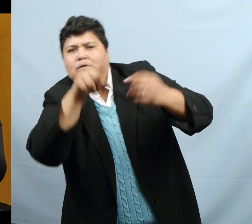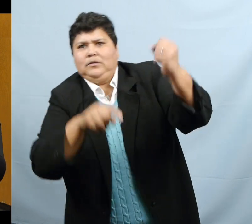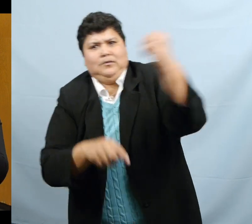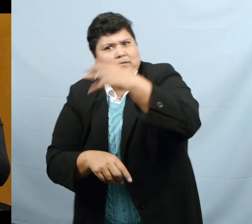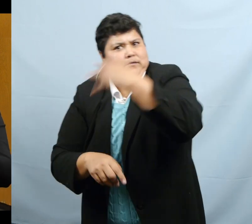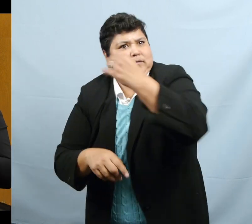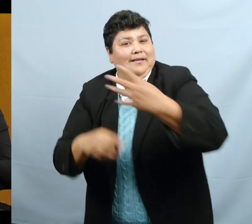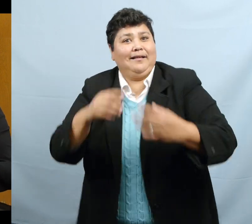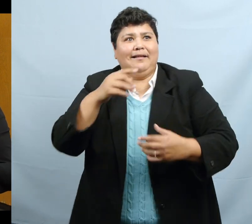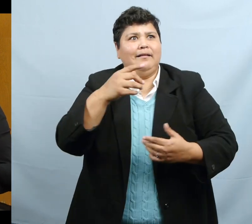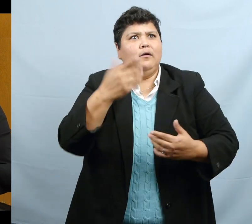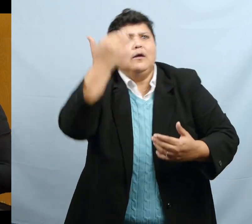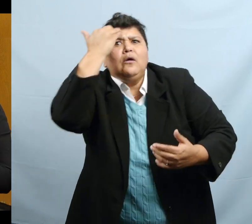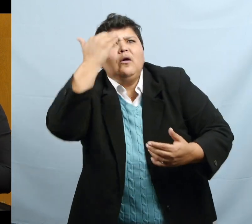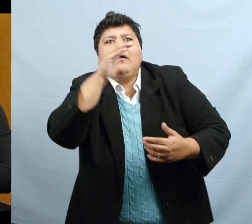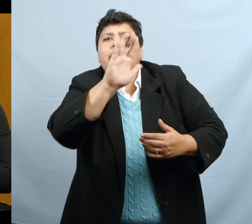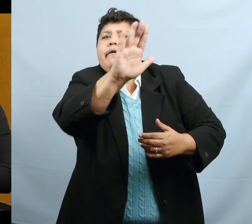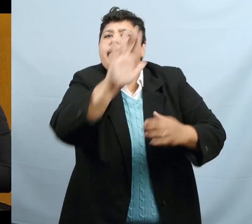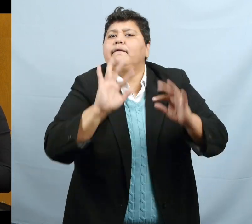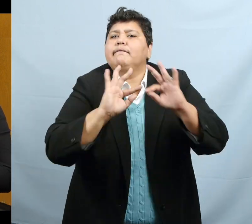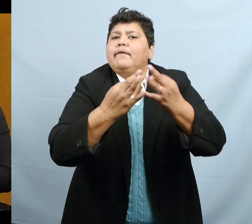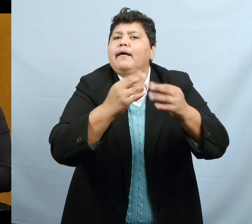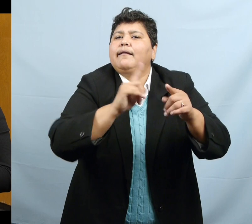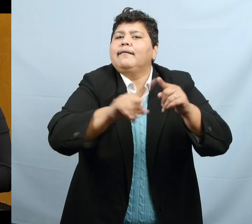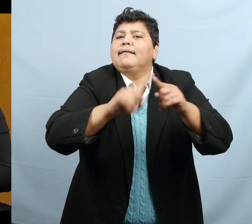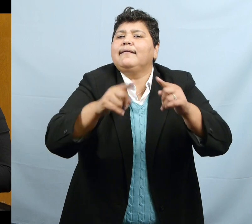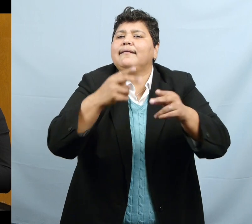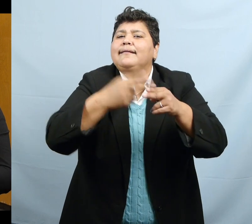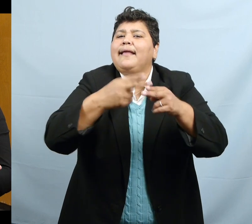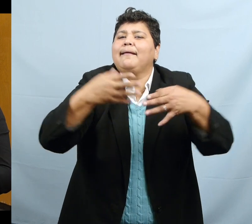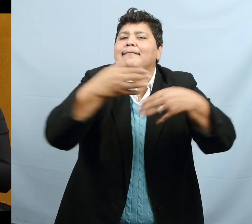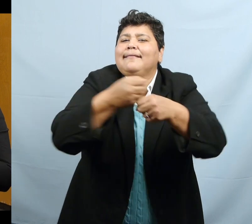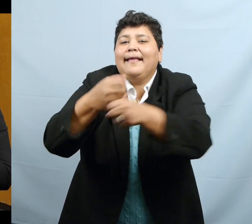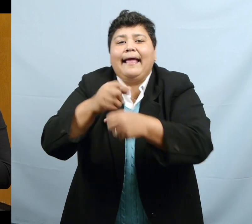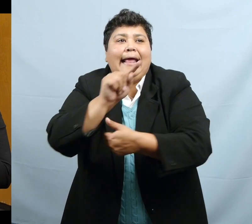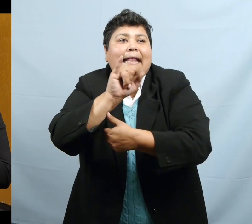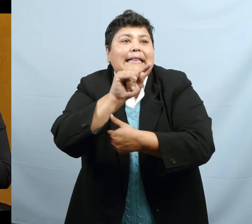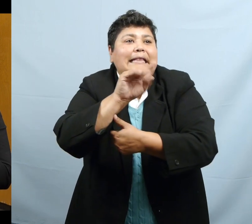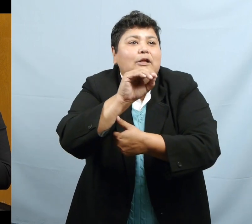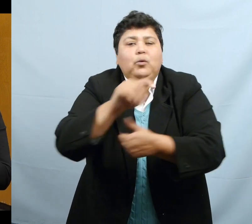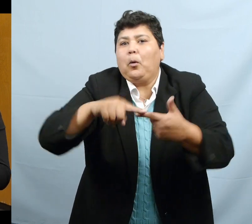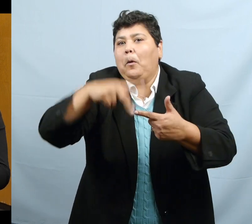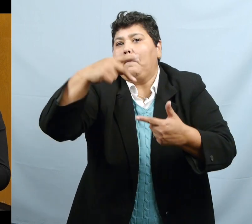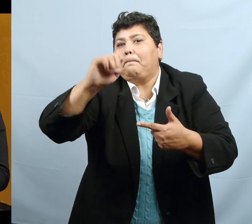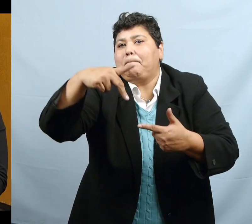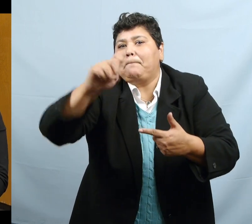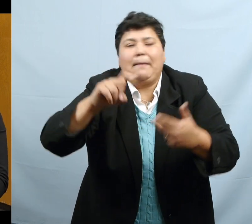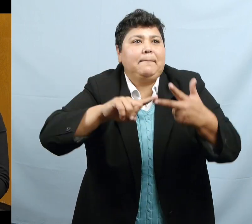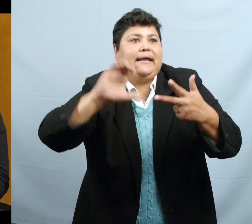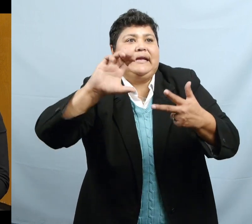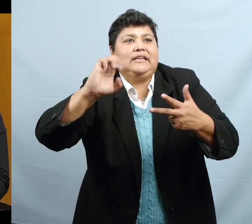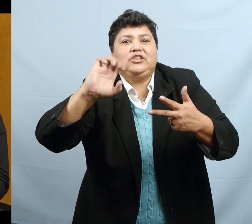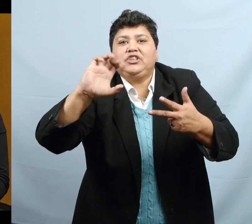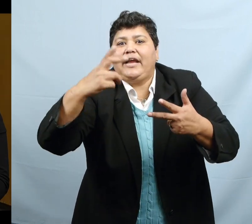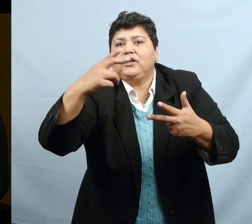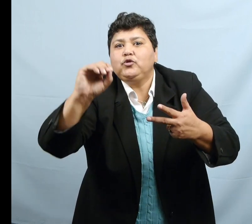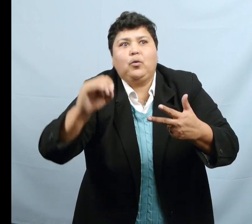Checho. Pepe. All those things are nicknames we need to know. They're either male or female. want We need to know.